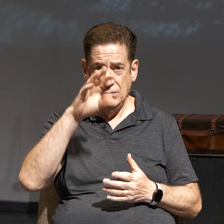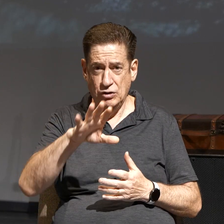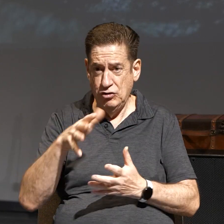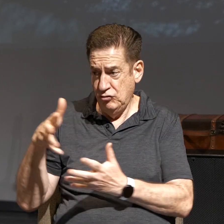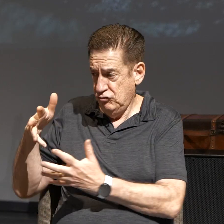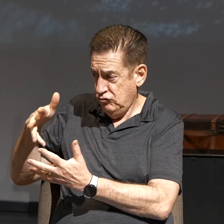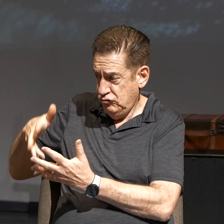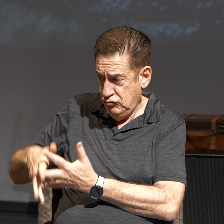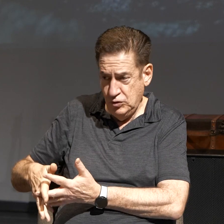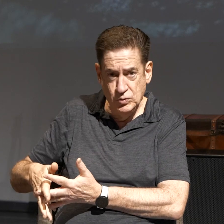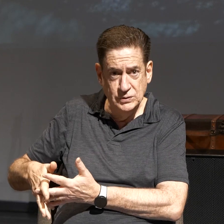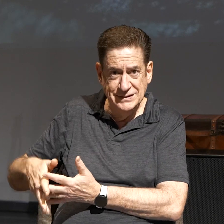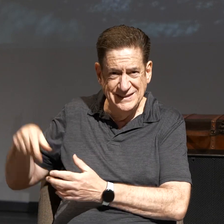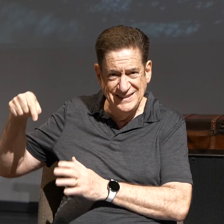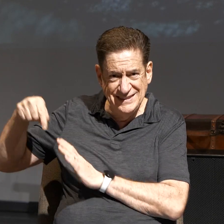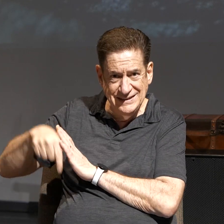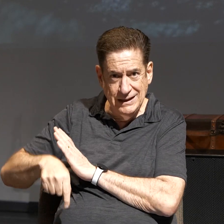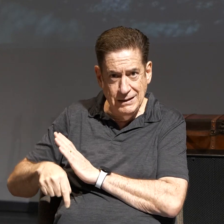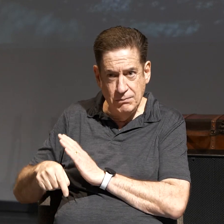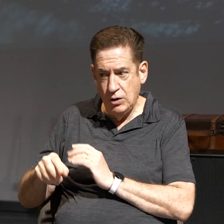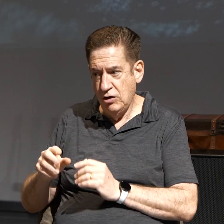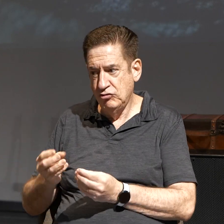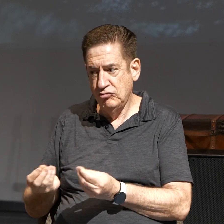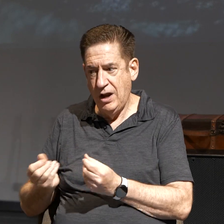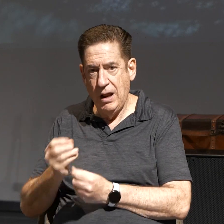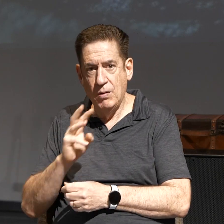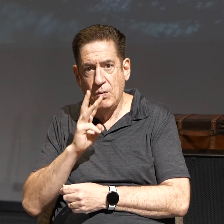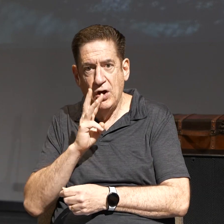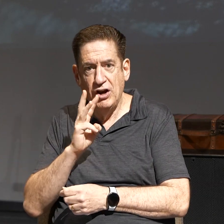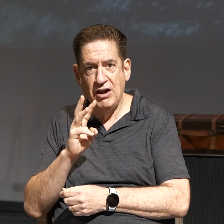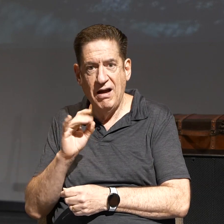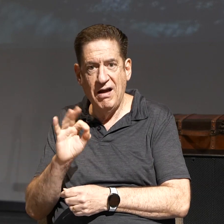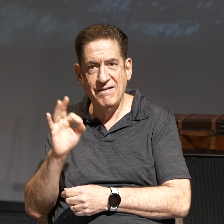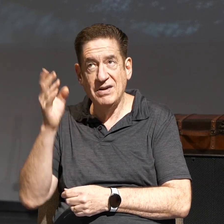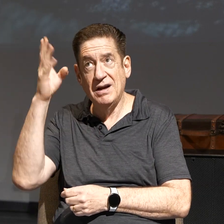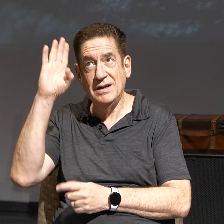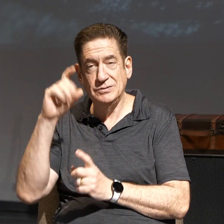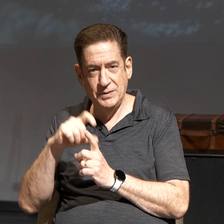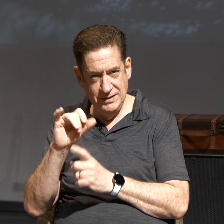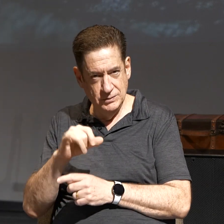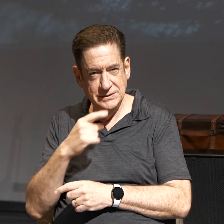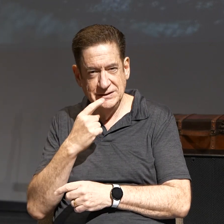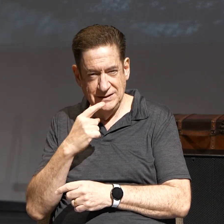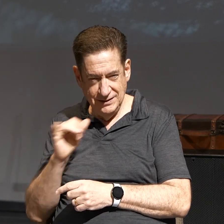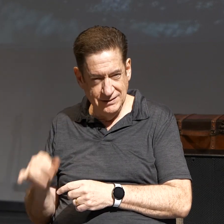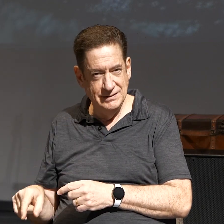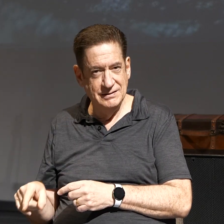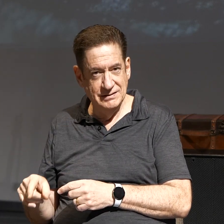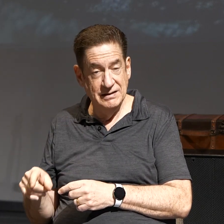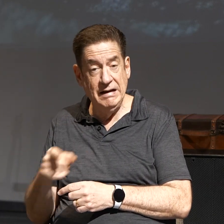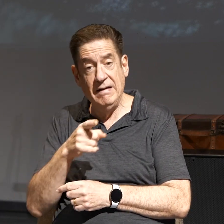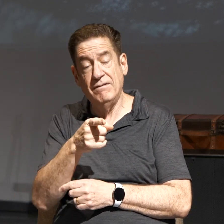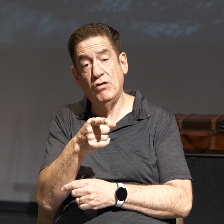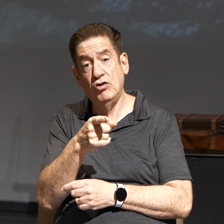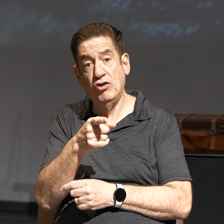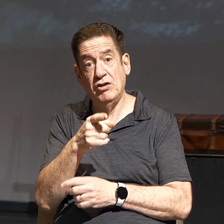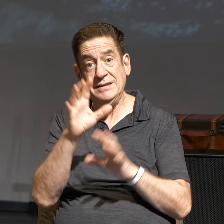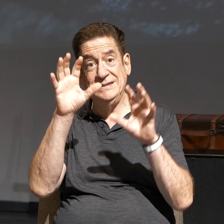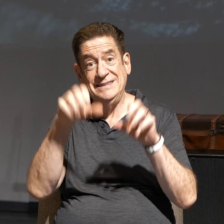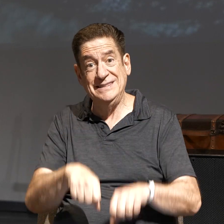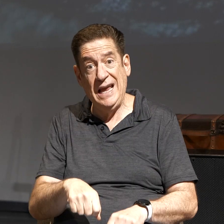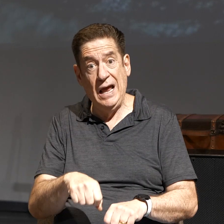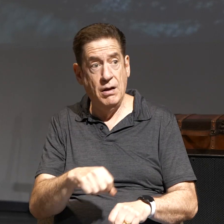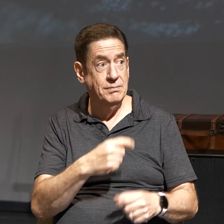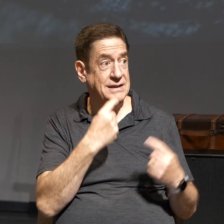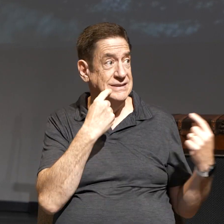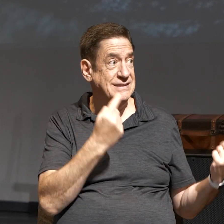down into the deep groundwater of God's Word, that's what it's saying. It's a dead giveaway. If you're taken out by